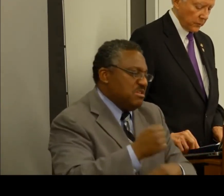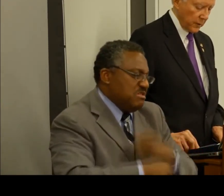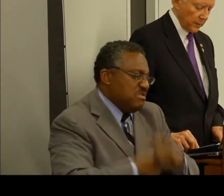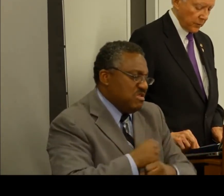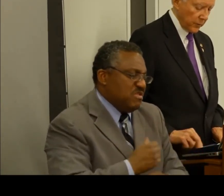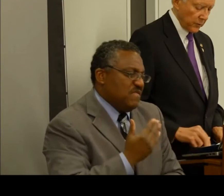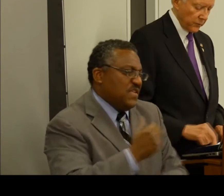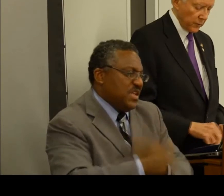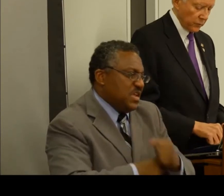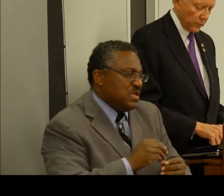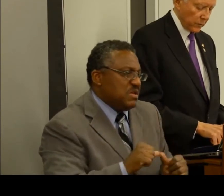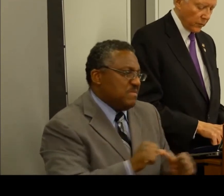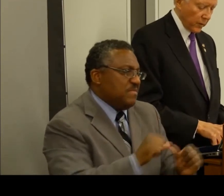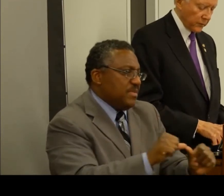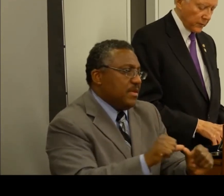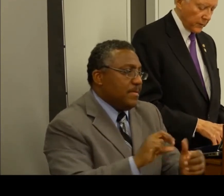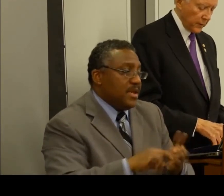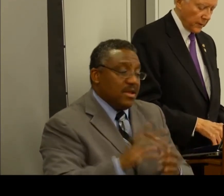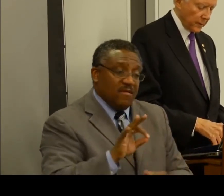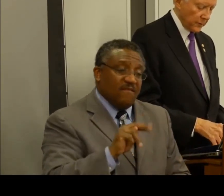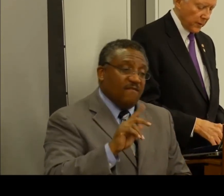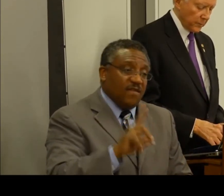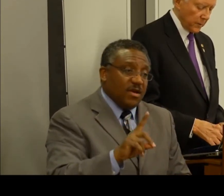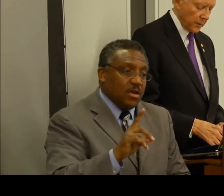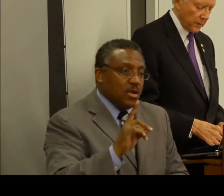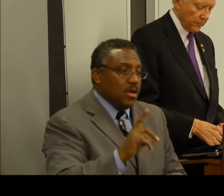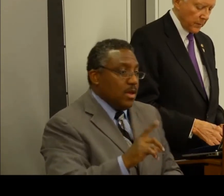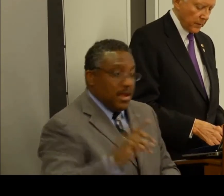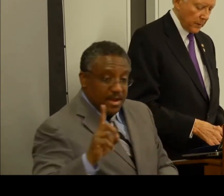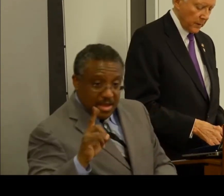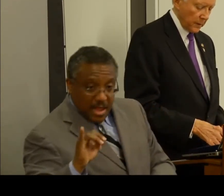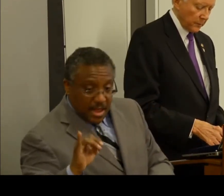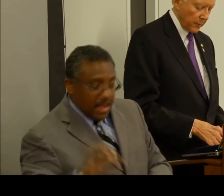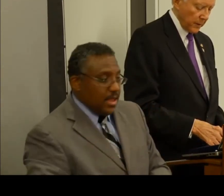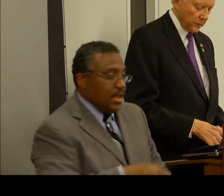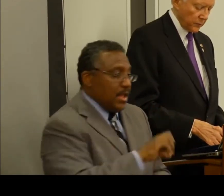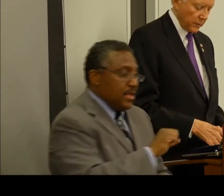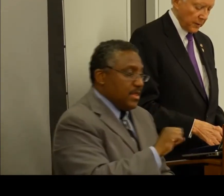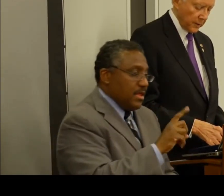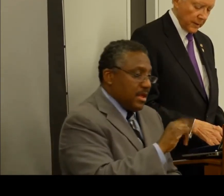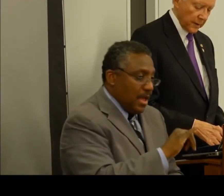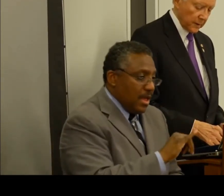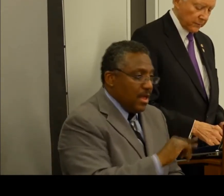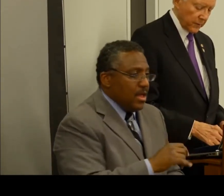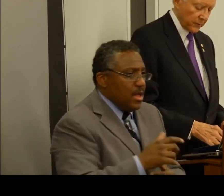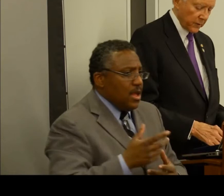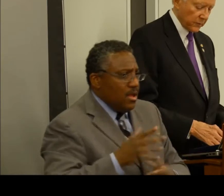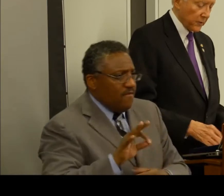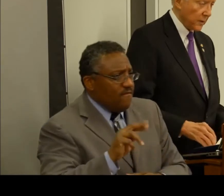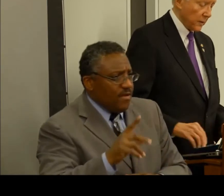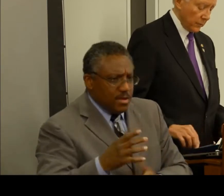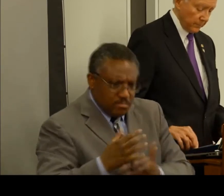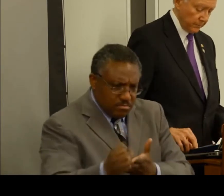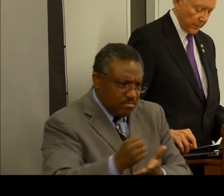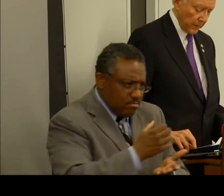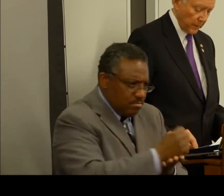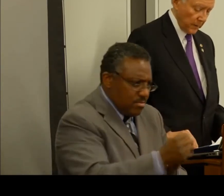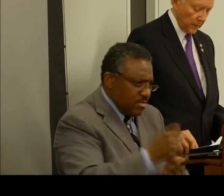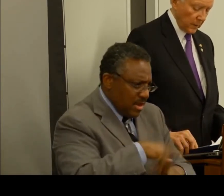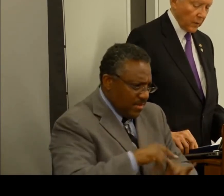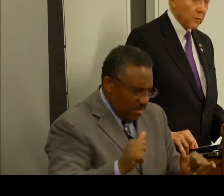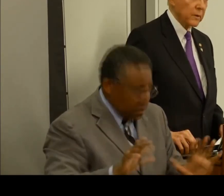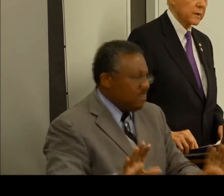DI and retirement trust funds will exhaust at the same time and to pledge yet again to fix things in the interim.